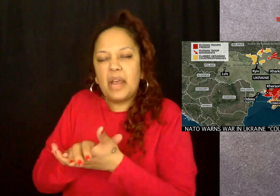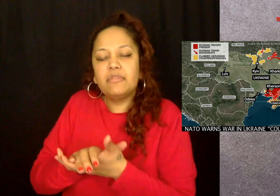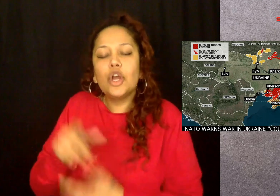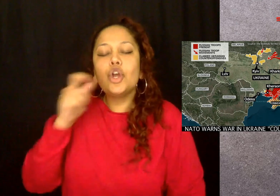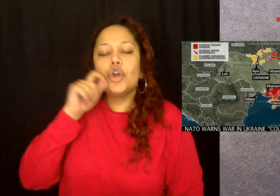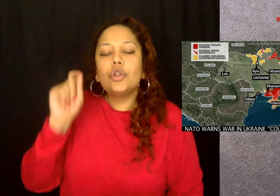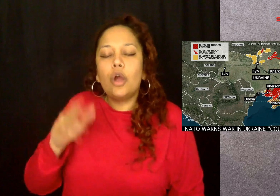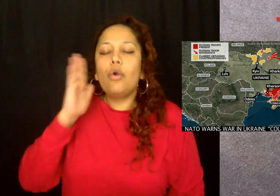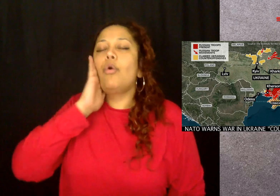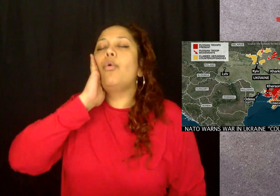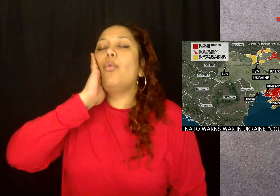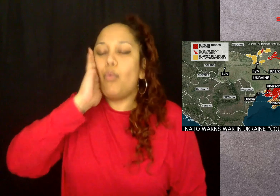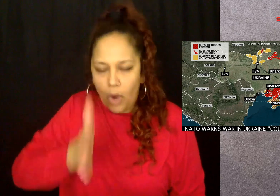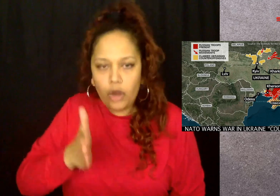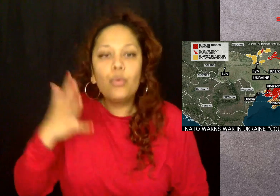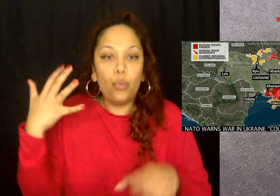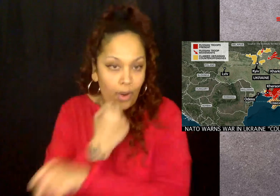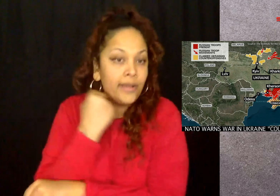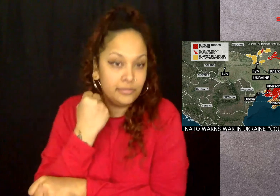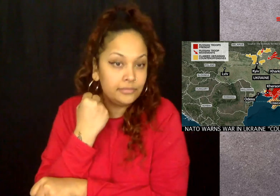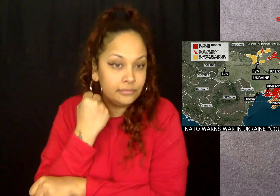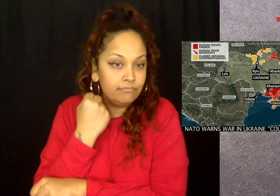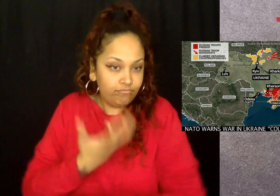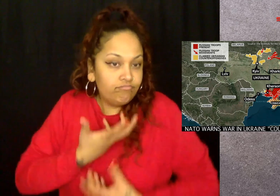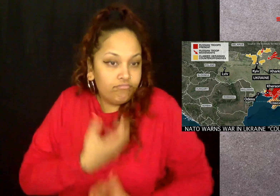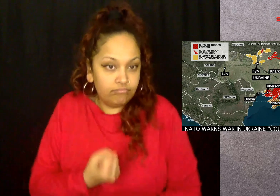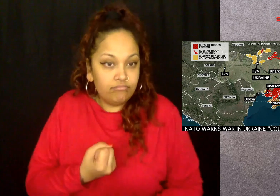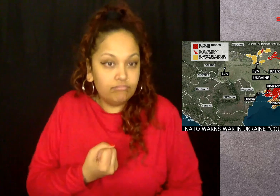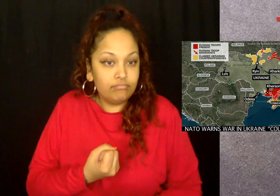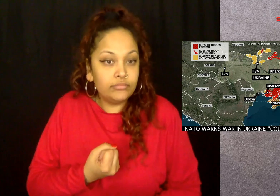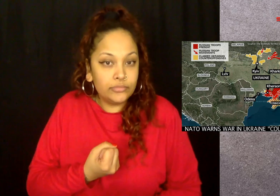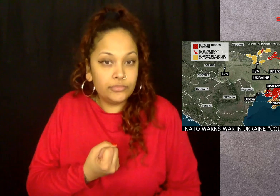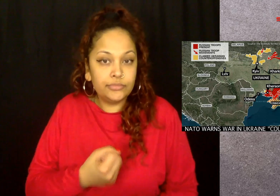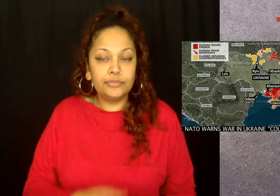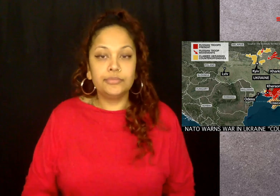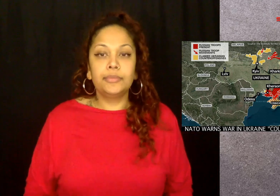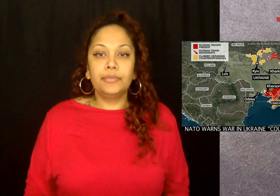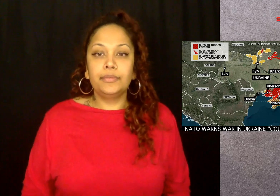.S.